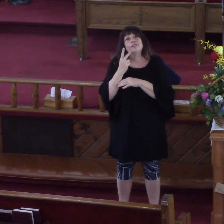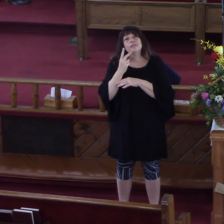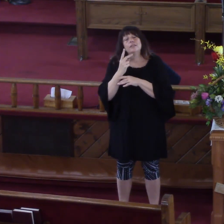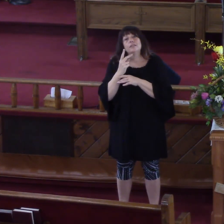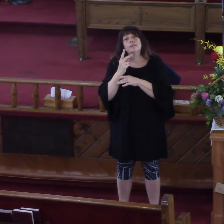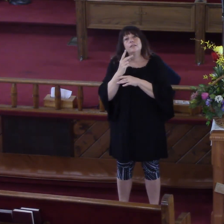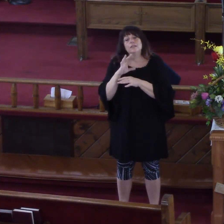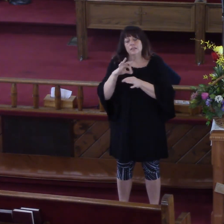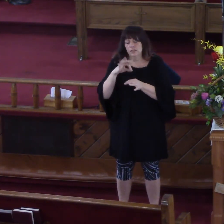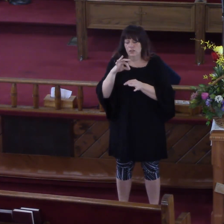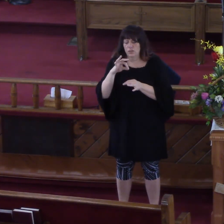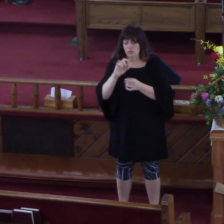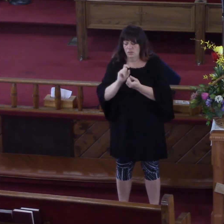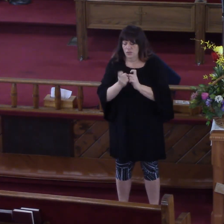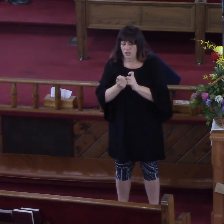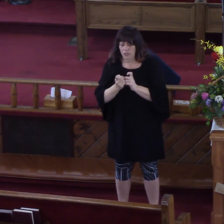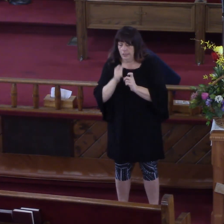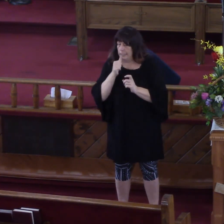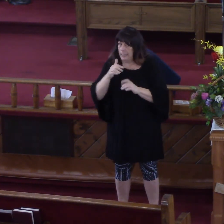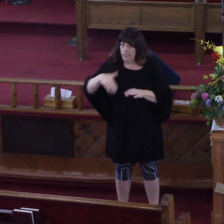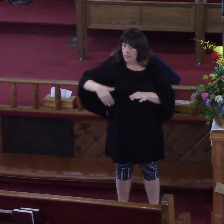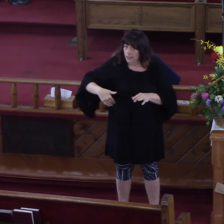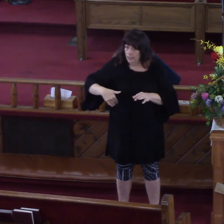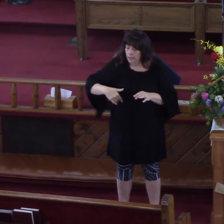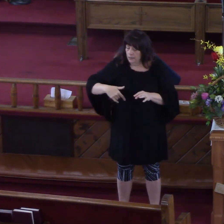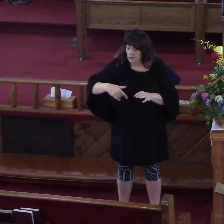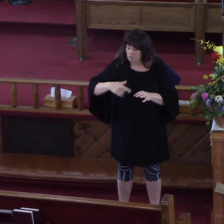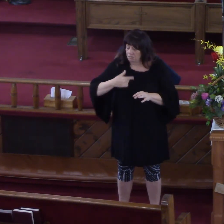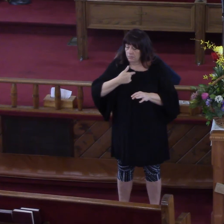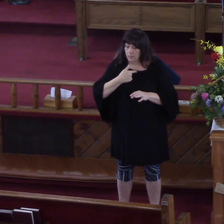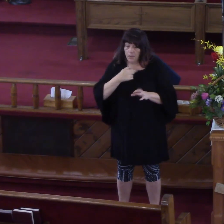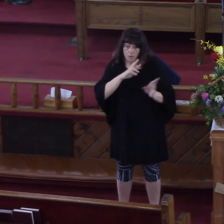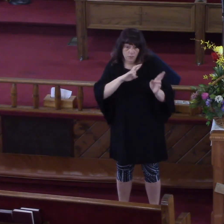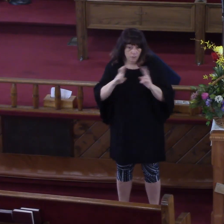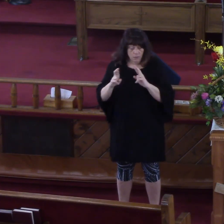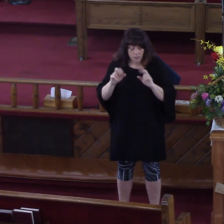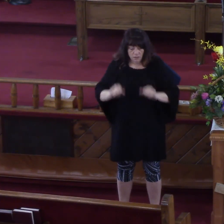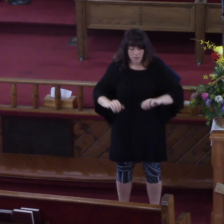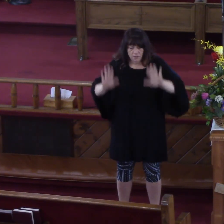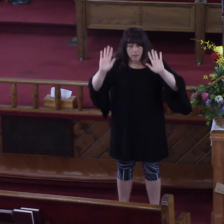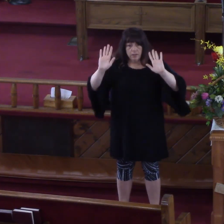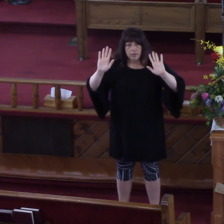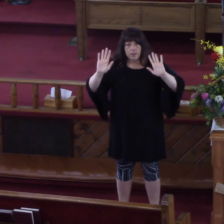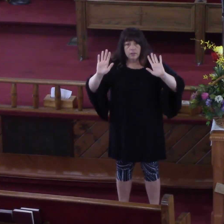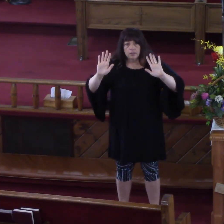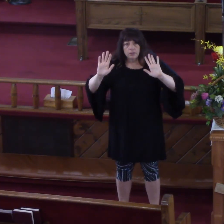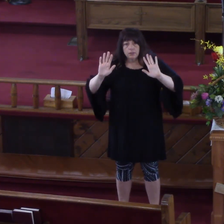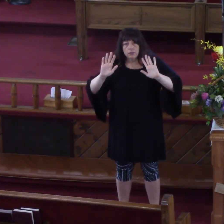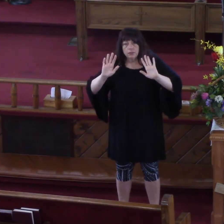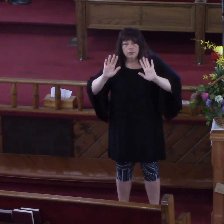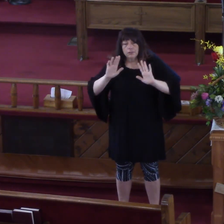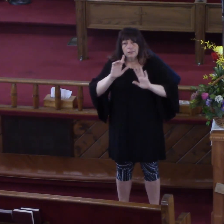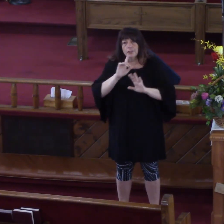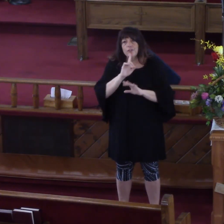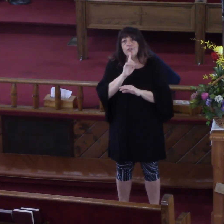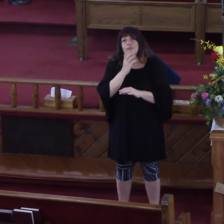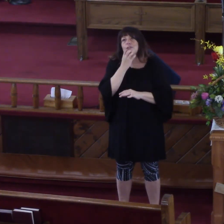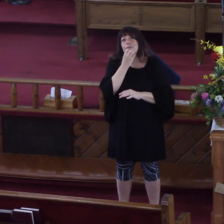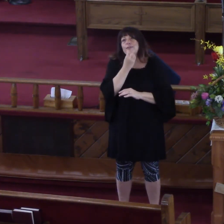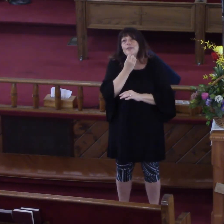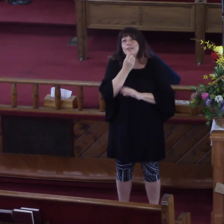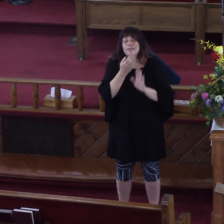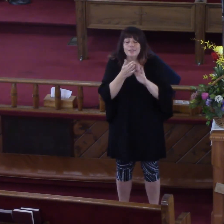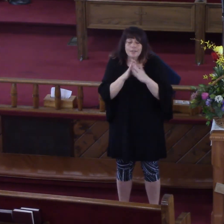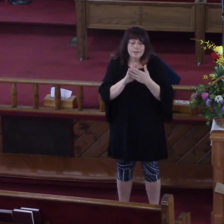I was ready to give up all my wish shall be true